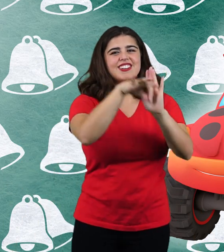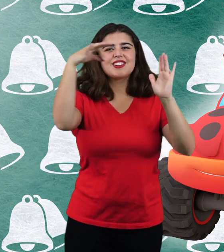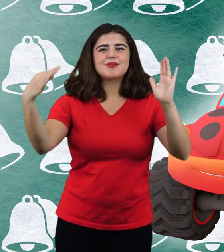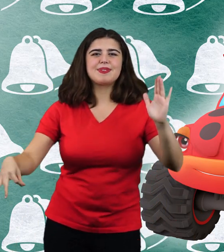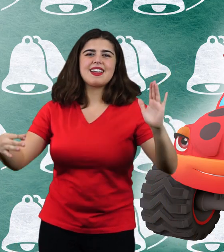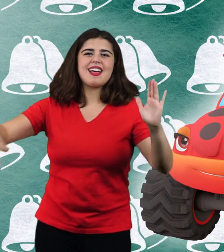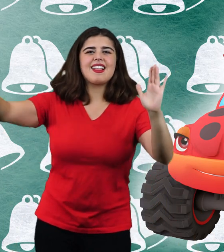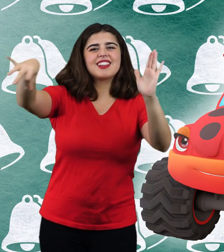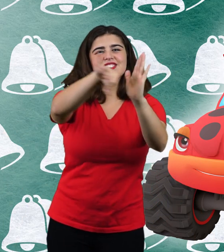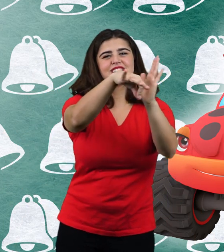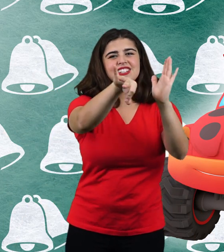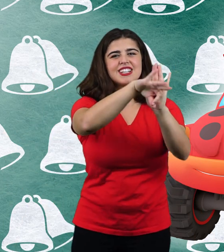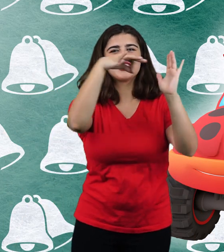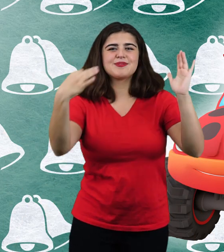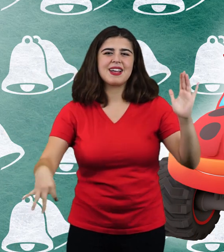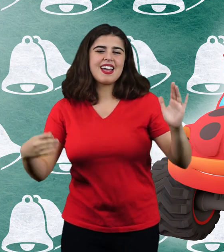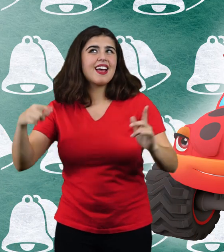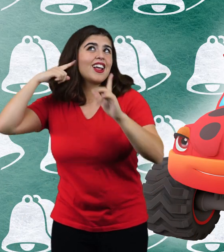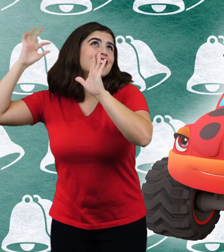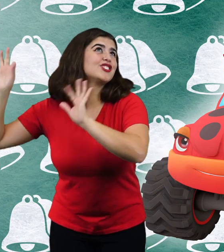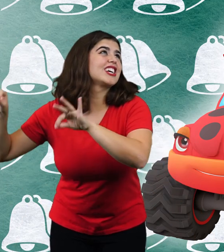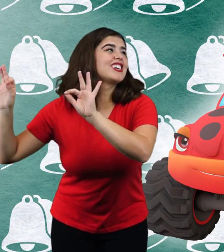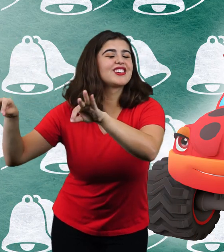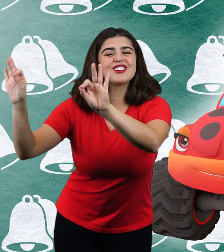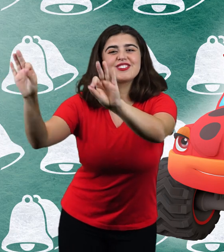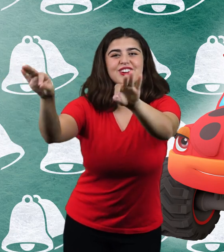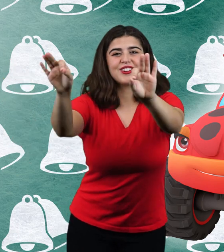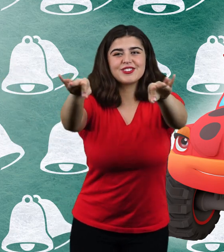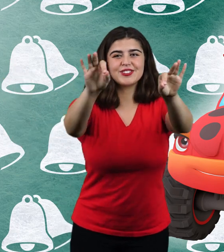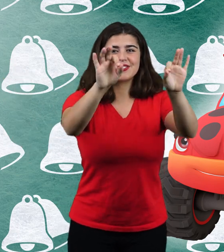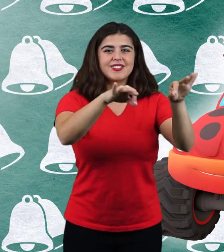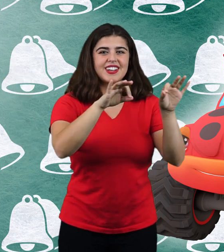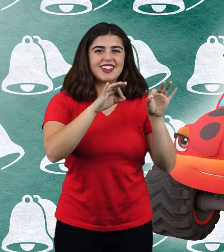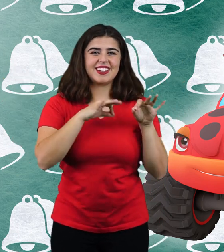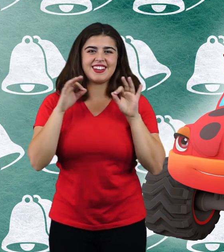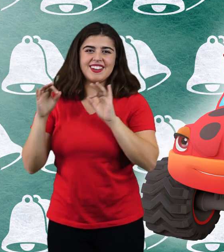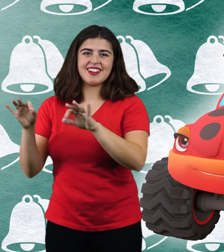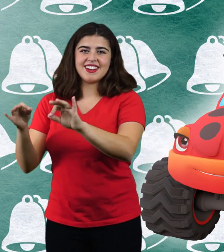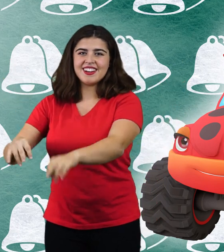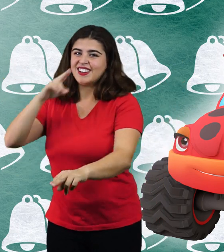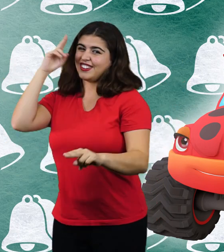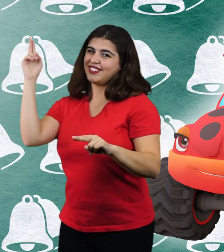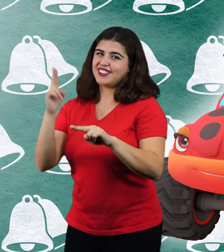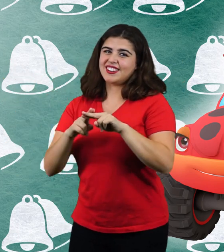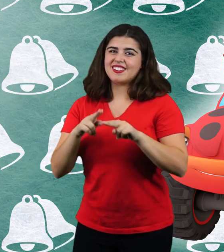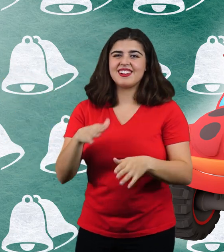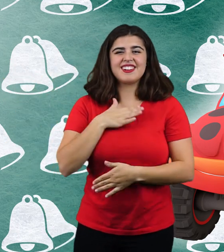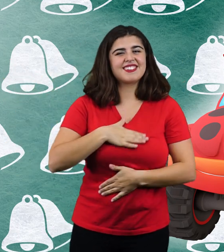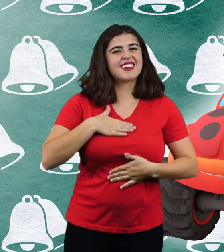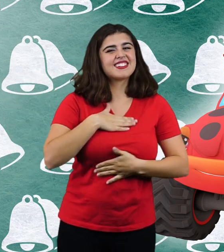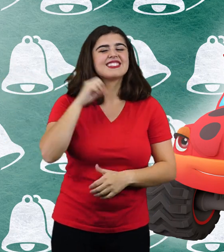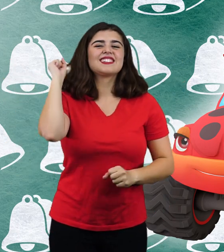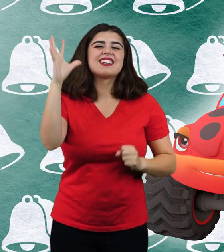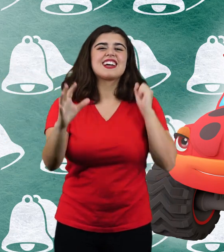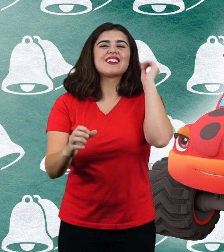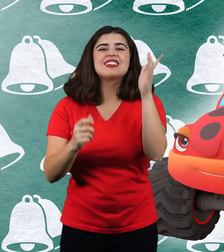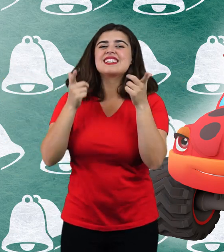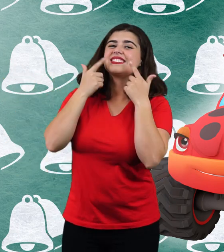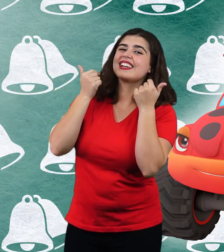jingle bells, jingle bells, jingle all the way Oh, what fun it is to laugh and